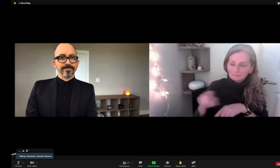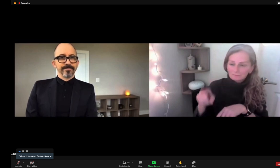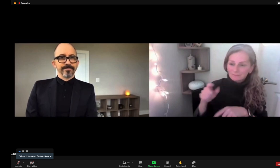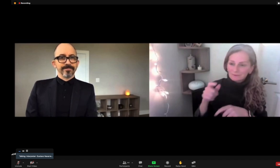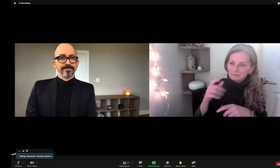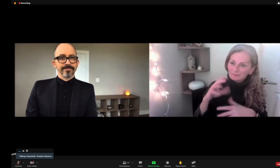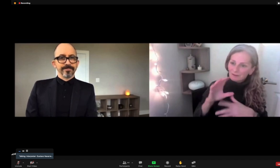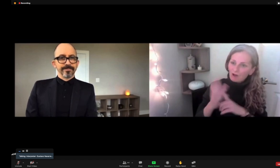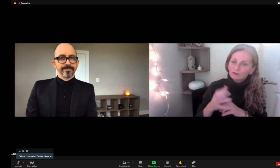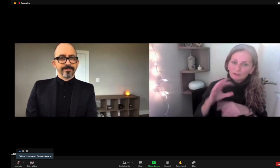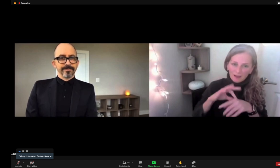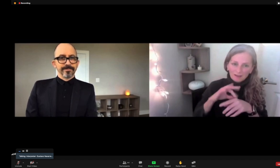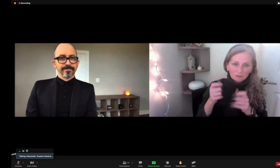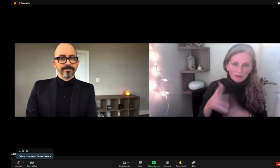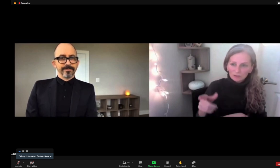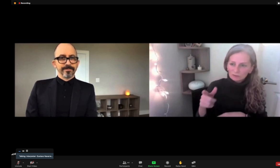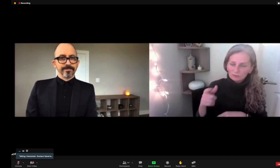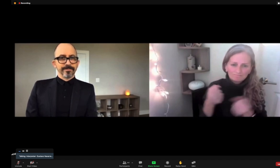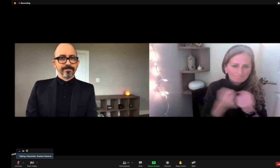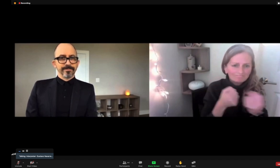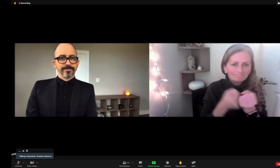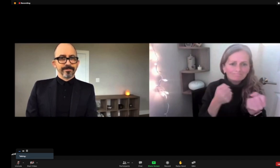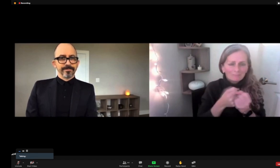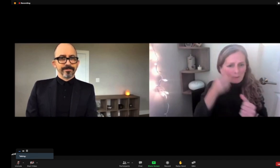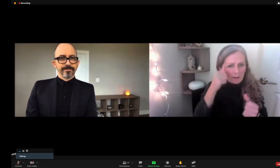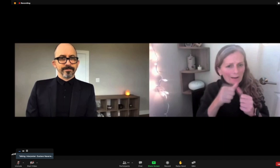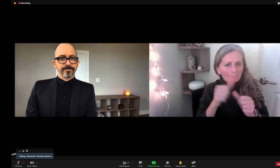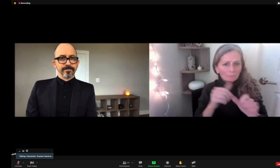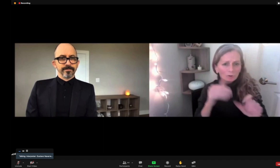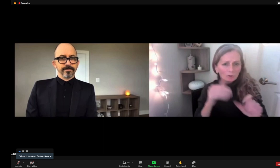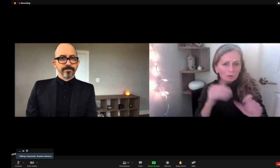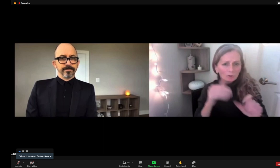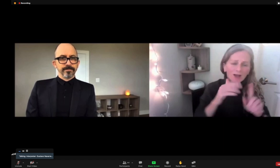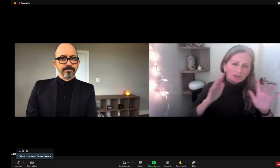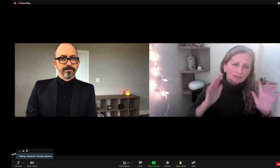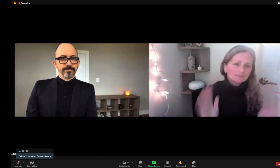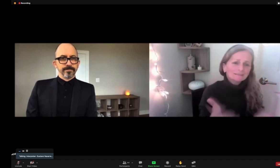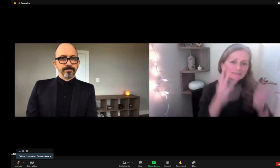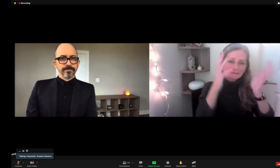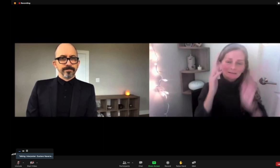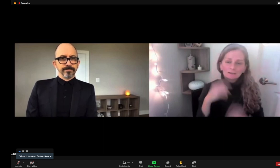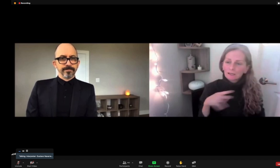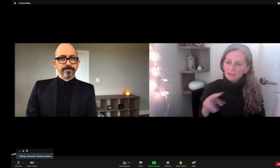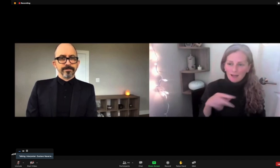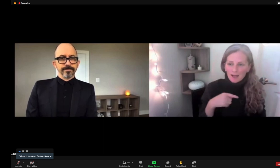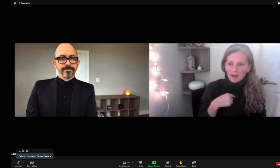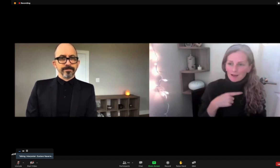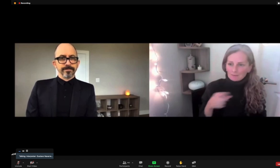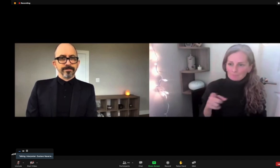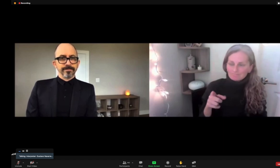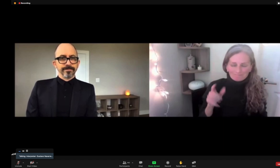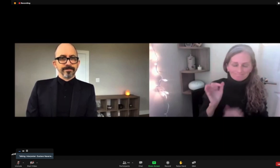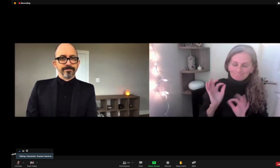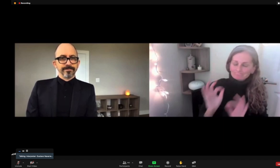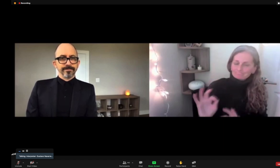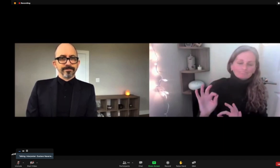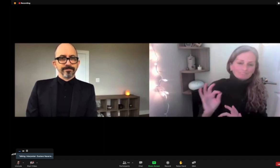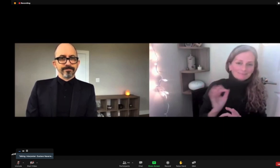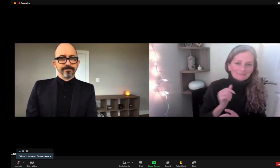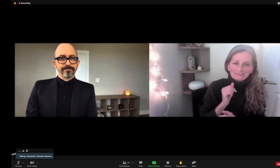the cultural content specialist providing that support for designers, it made me realize that it